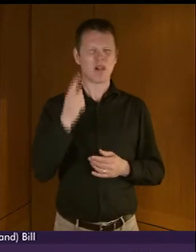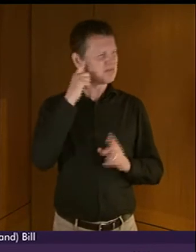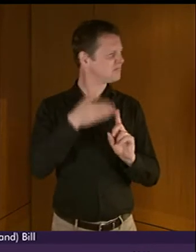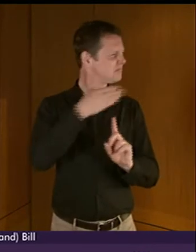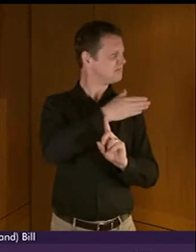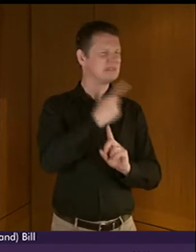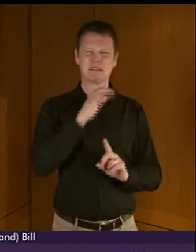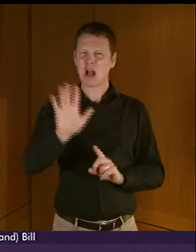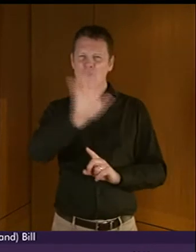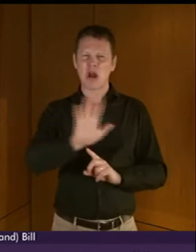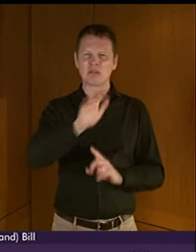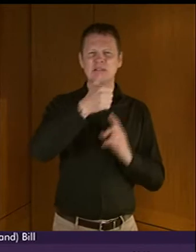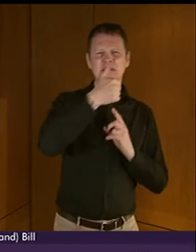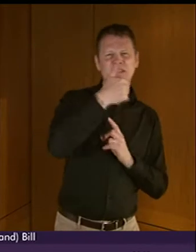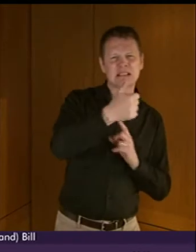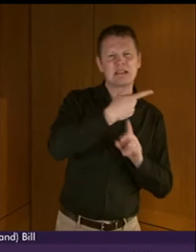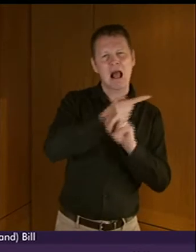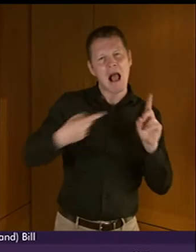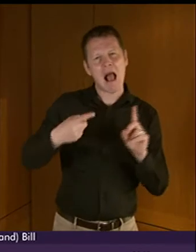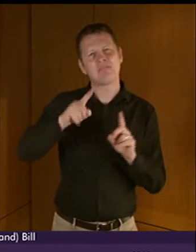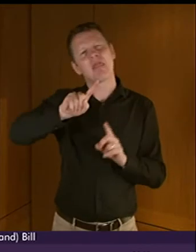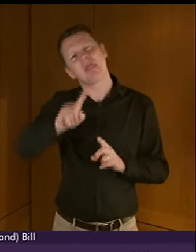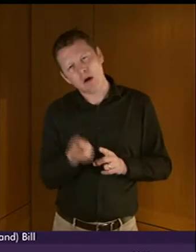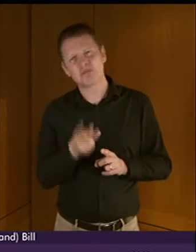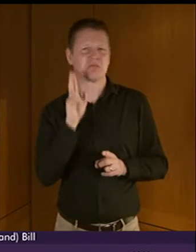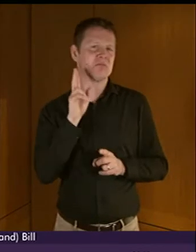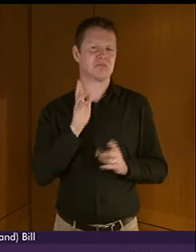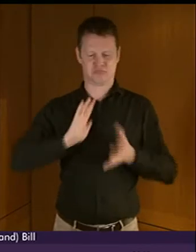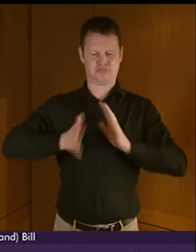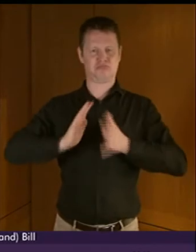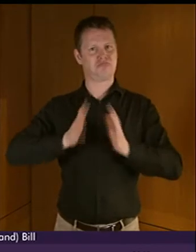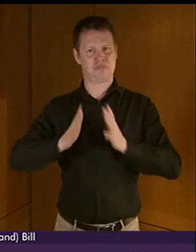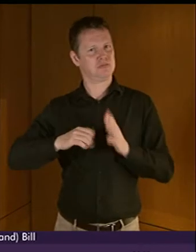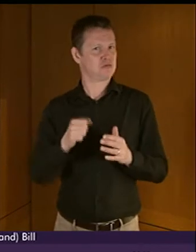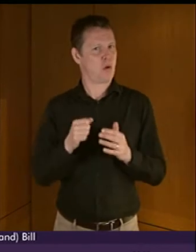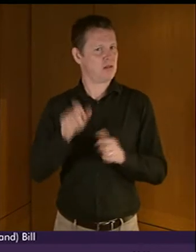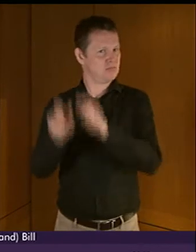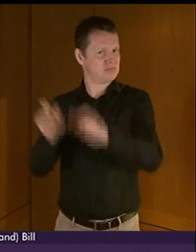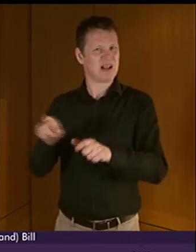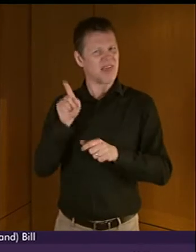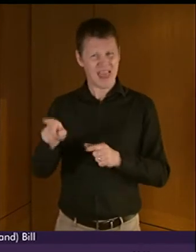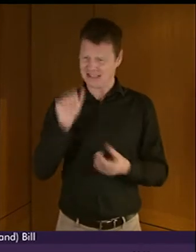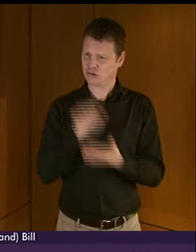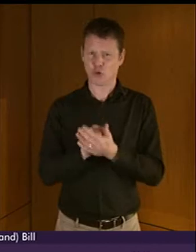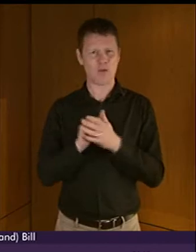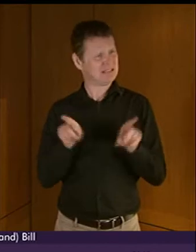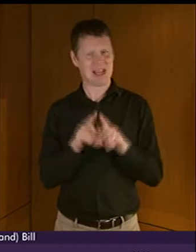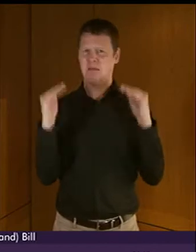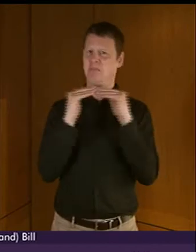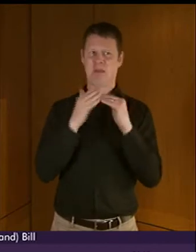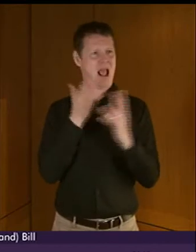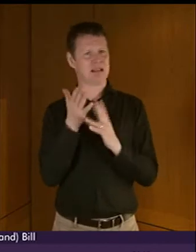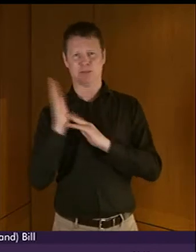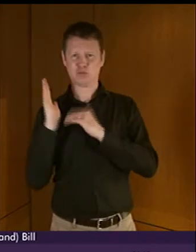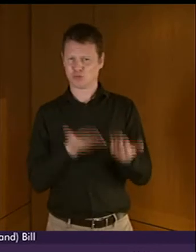said, around 6,500 people who use sign language and they deserve to have the same access to services as everyone